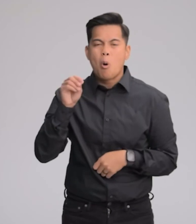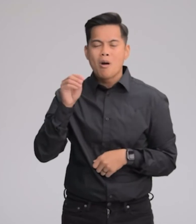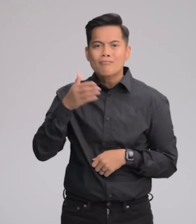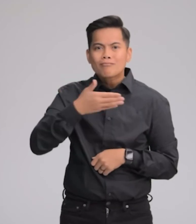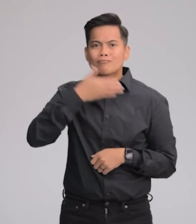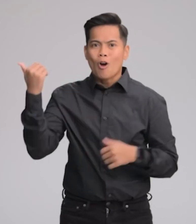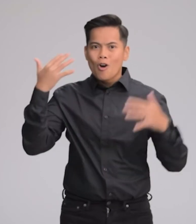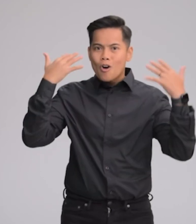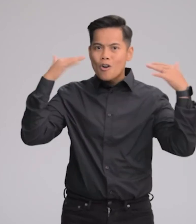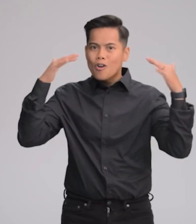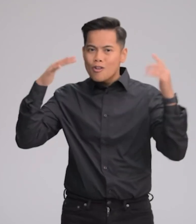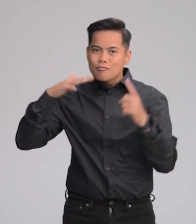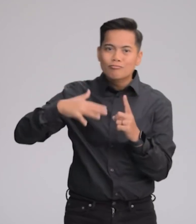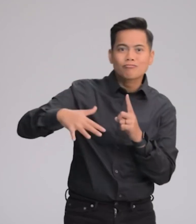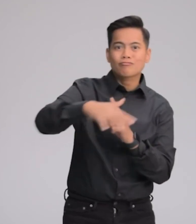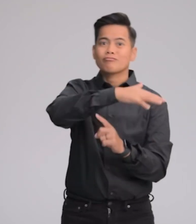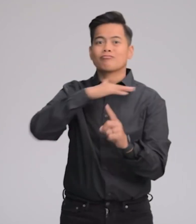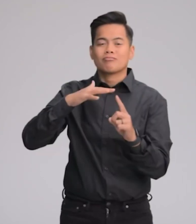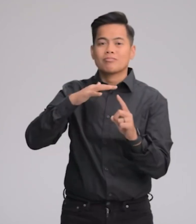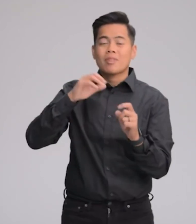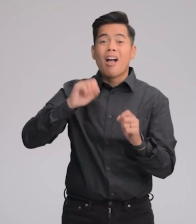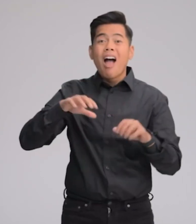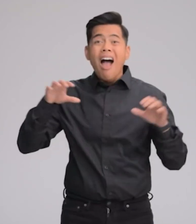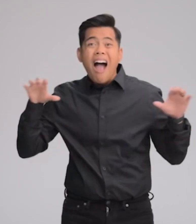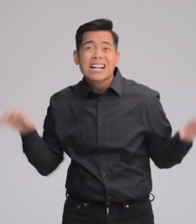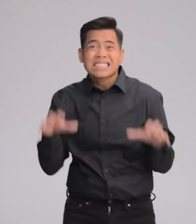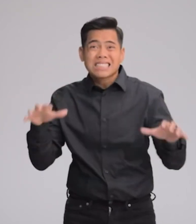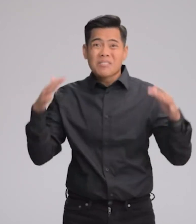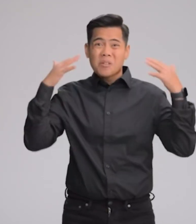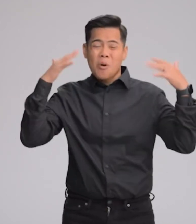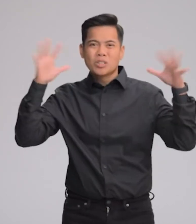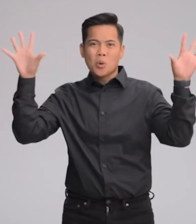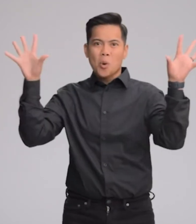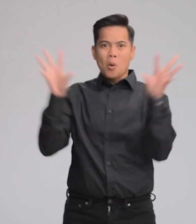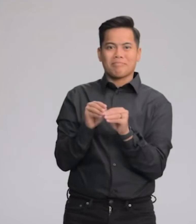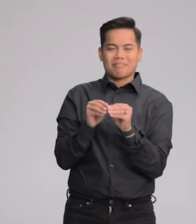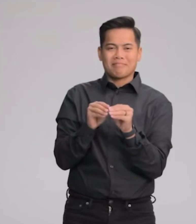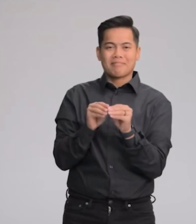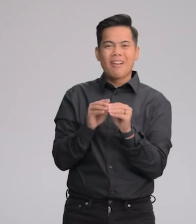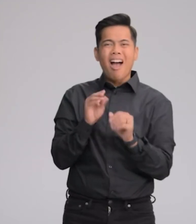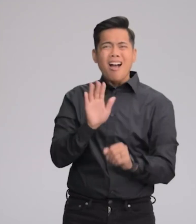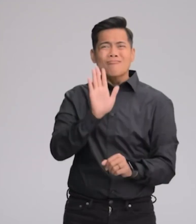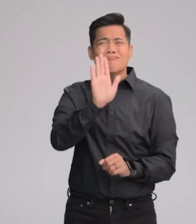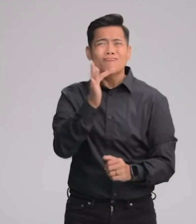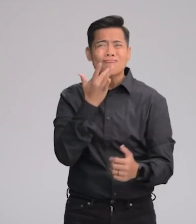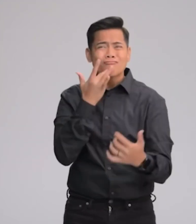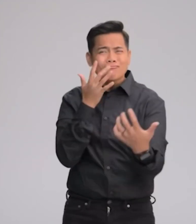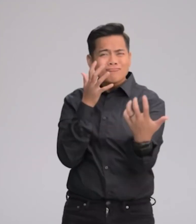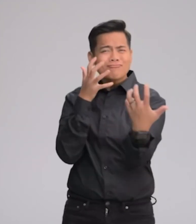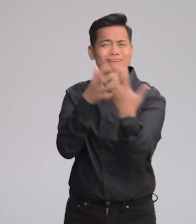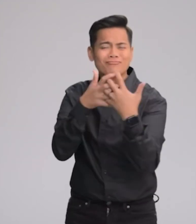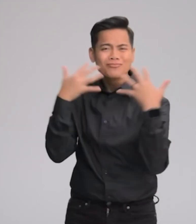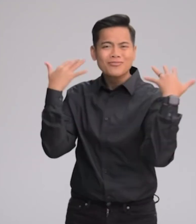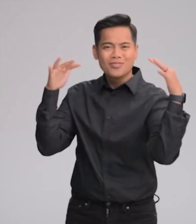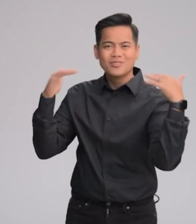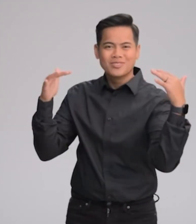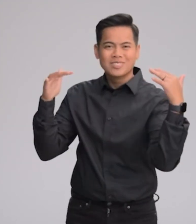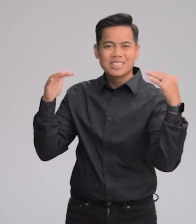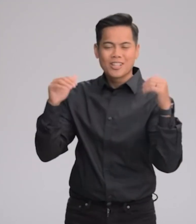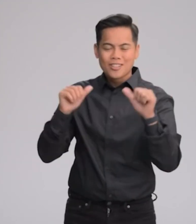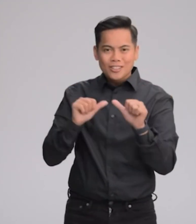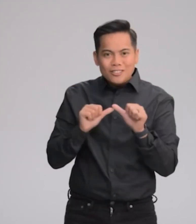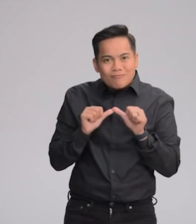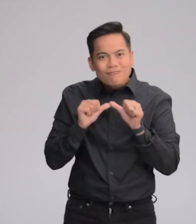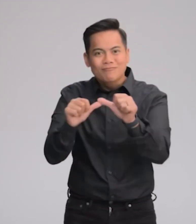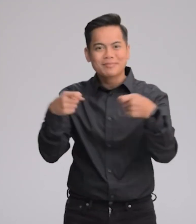an even better audio experience, including improved active noise cancellation, personalized spatial audio, and